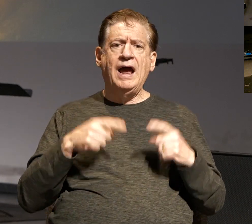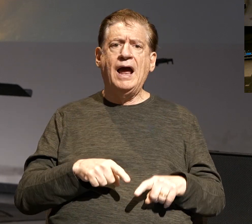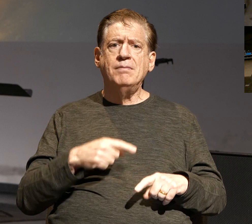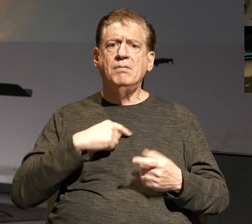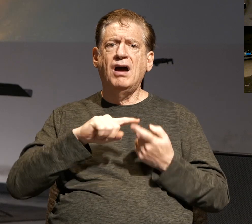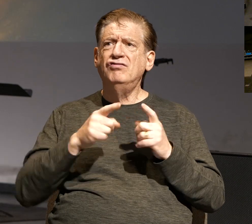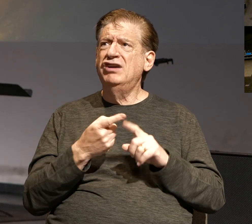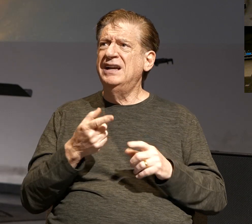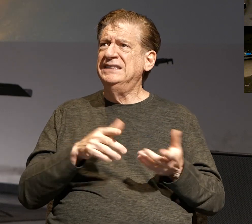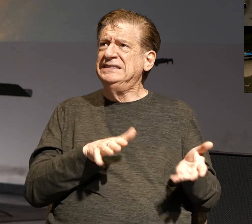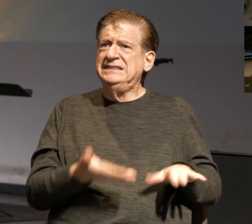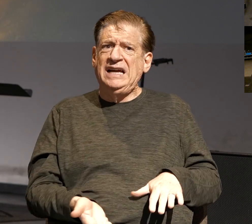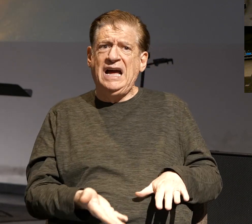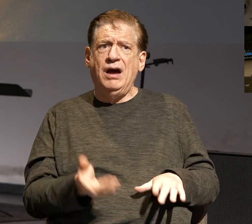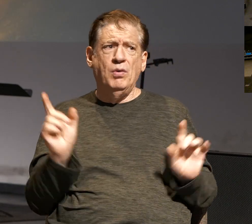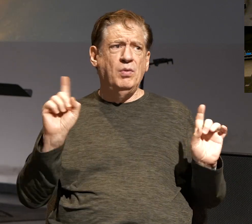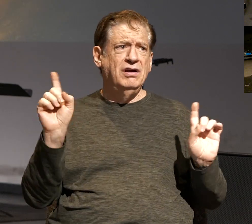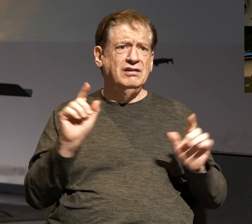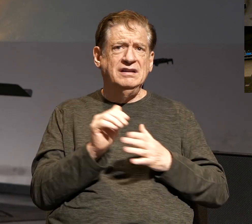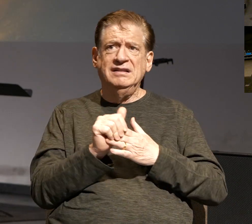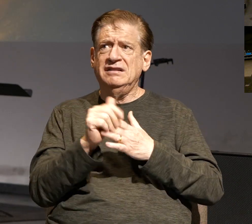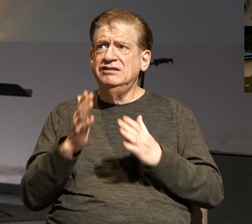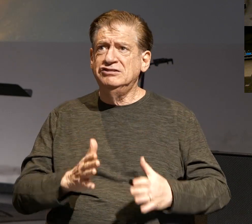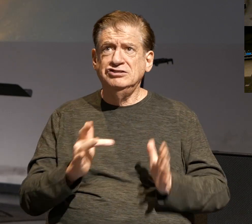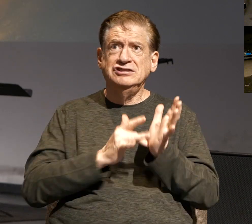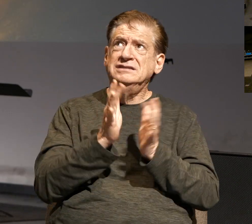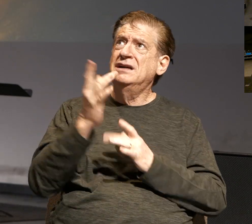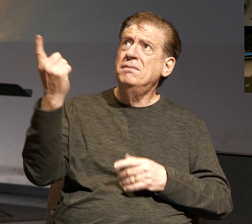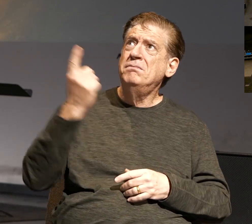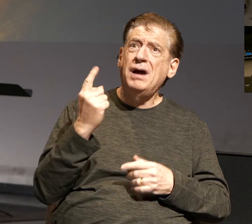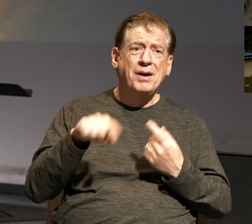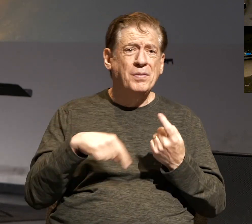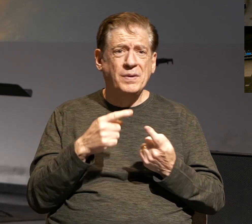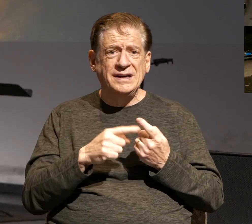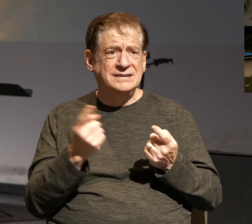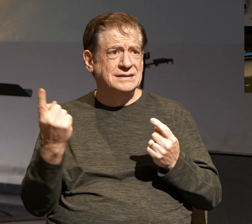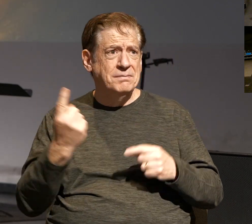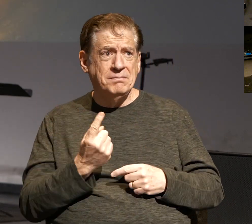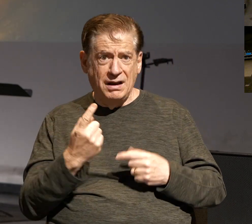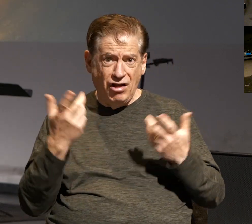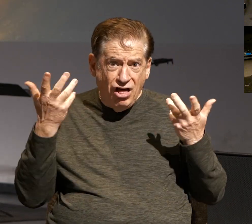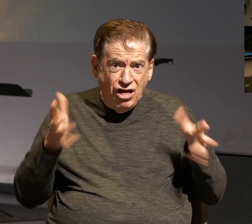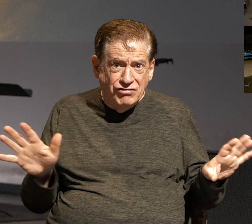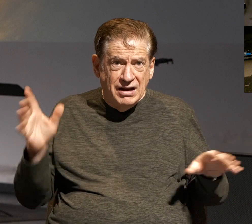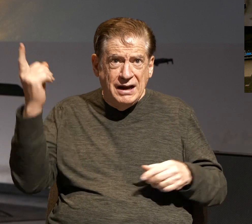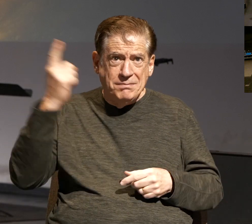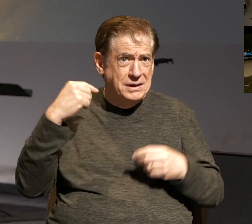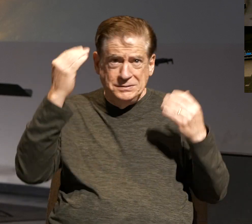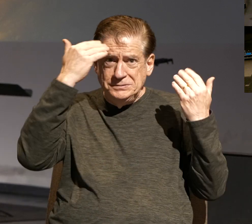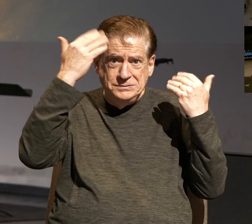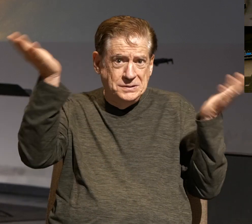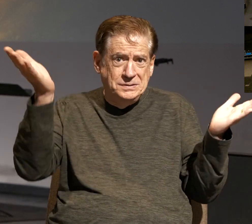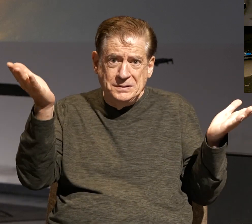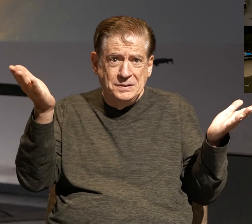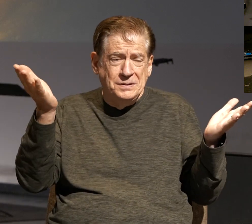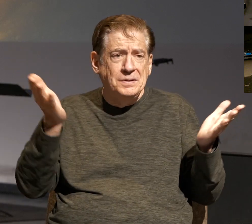have died? Where are our leaders? Is Jesus coming back? When is He coming back? Has He already come back? We don't know. What should we